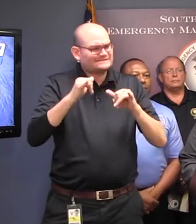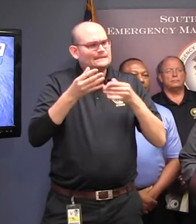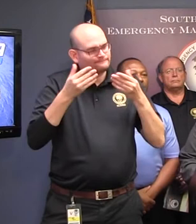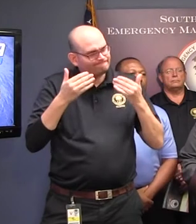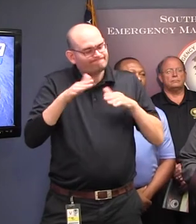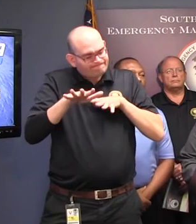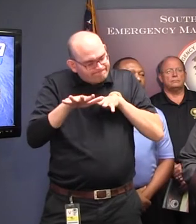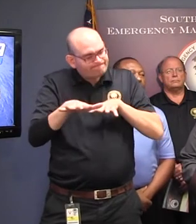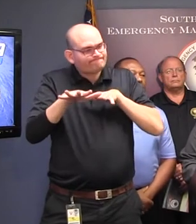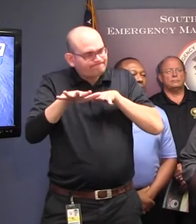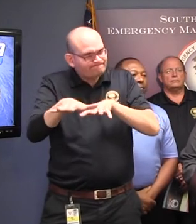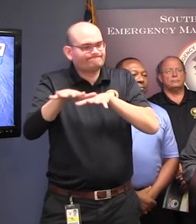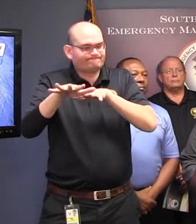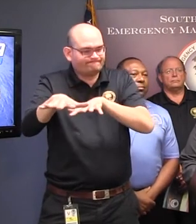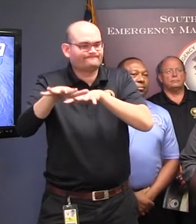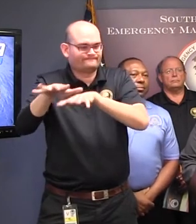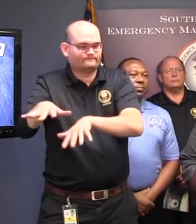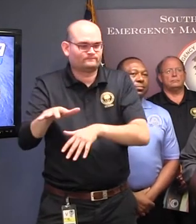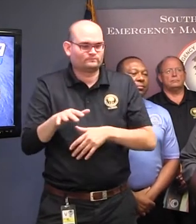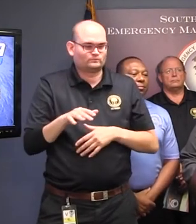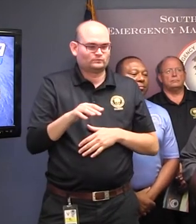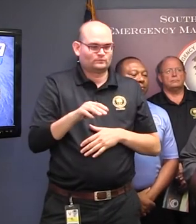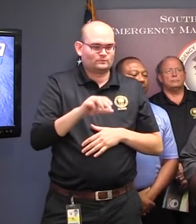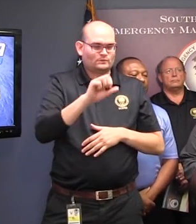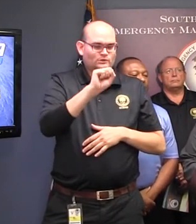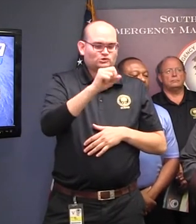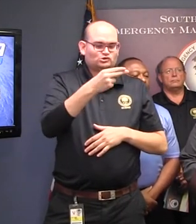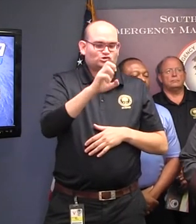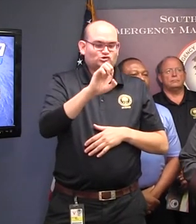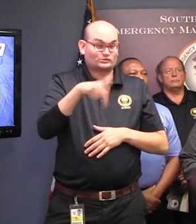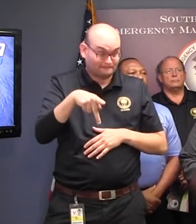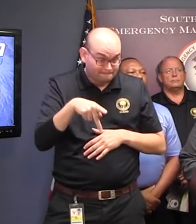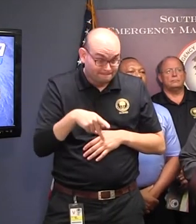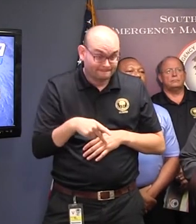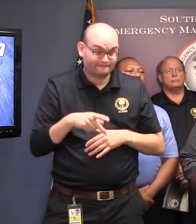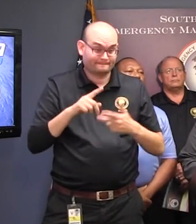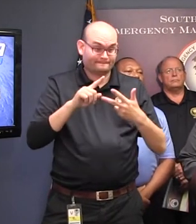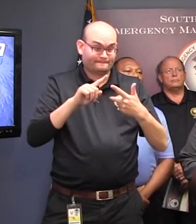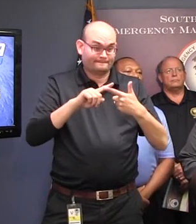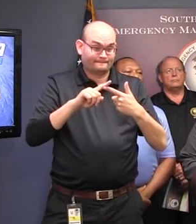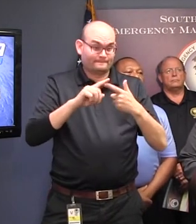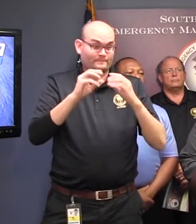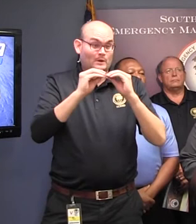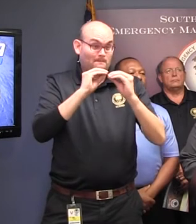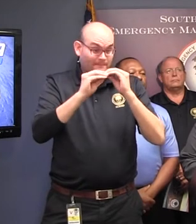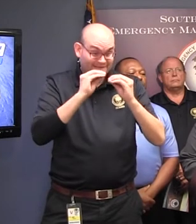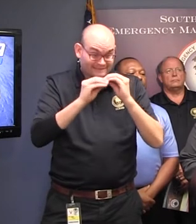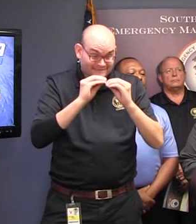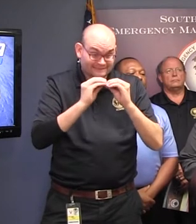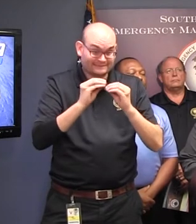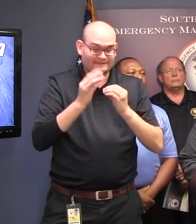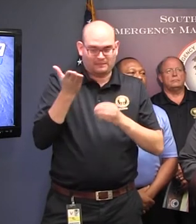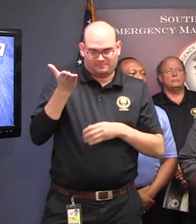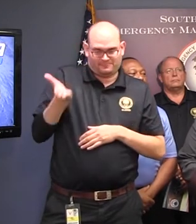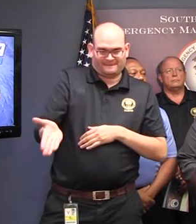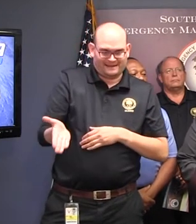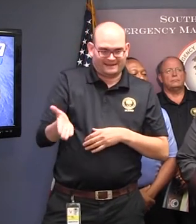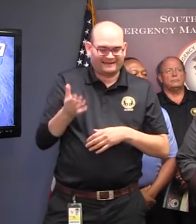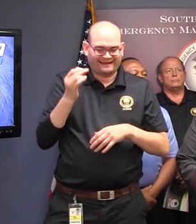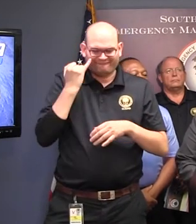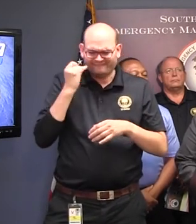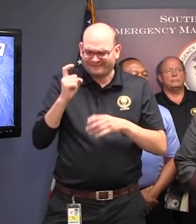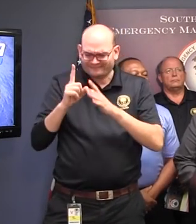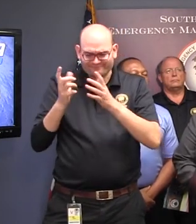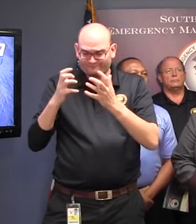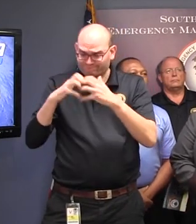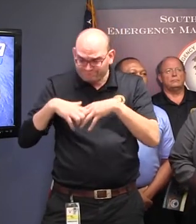SHEP units, as well as our maintenance units. And Highway Patrol is assisting as well on those routes to help keep traffic moving. And